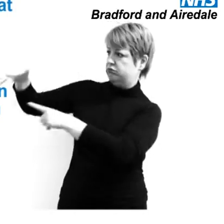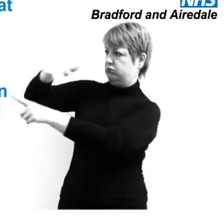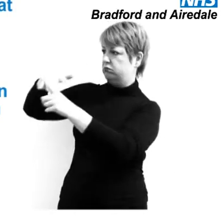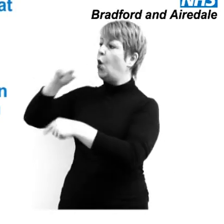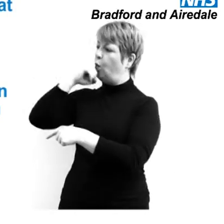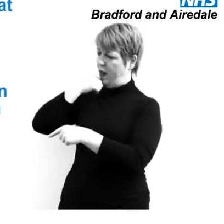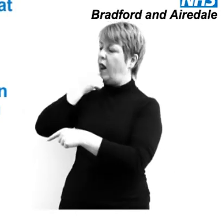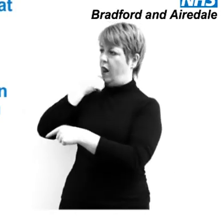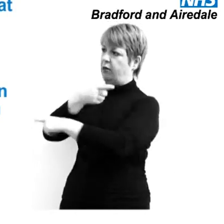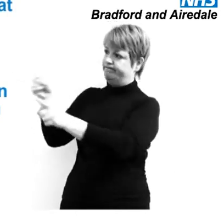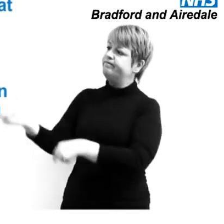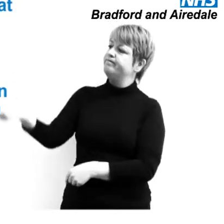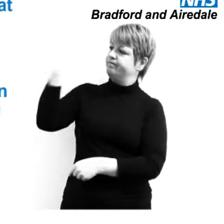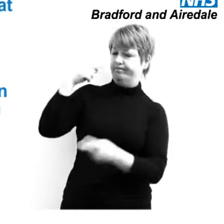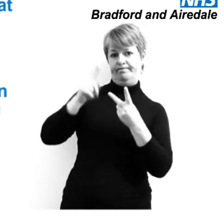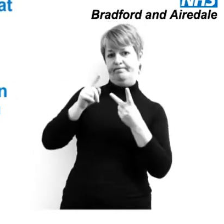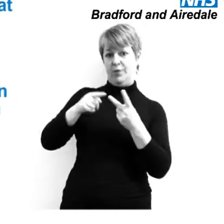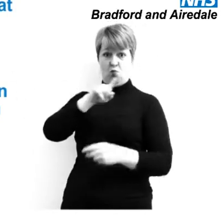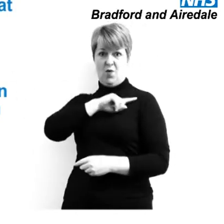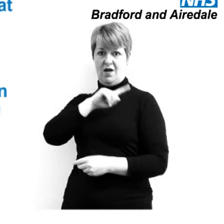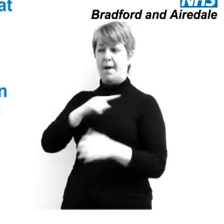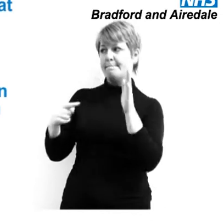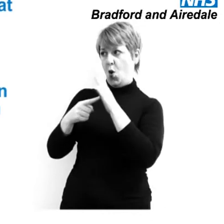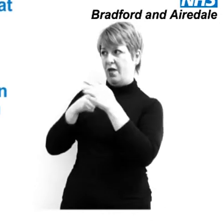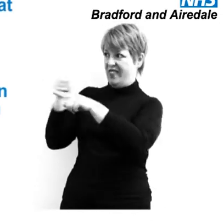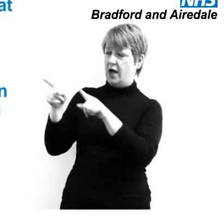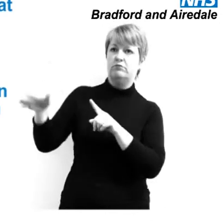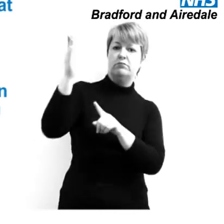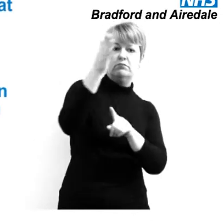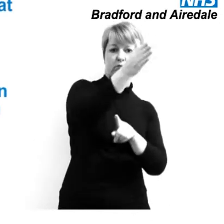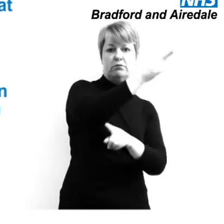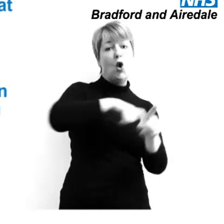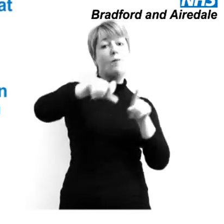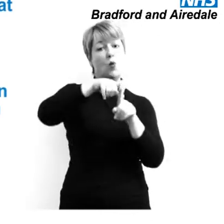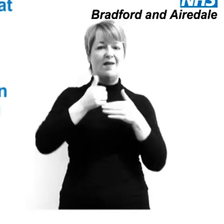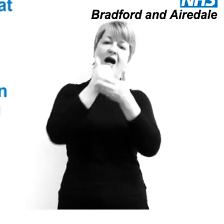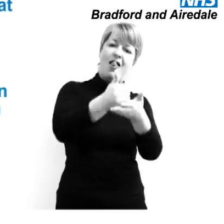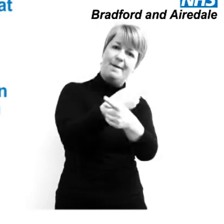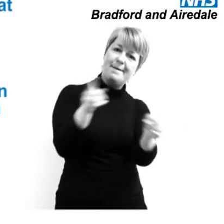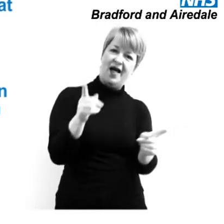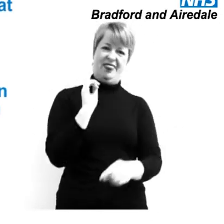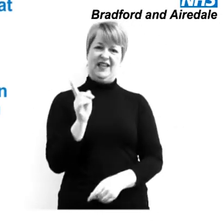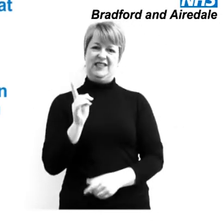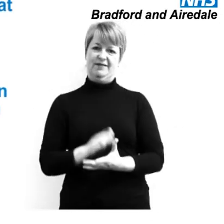also That